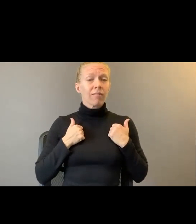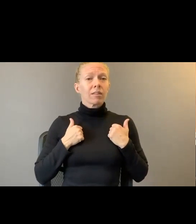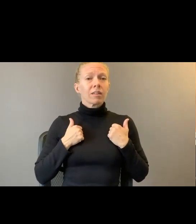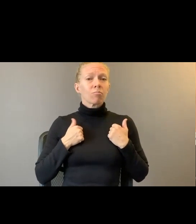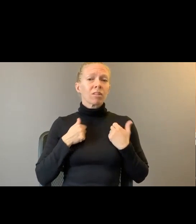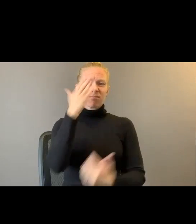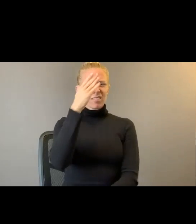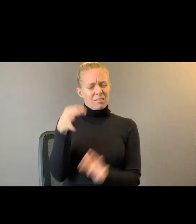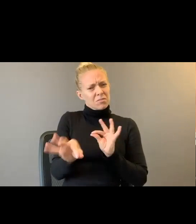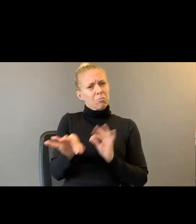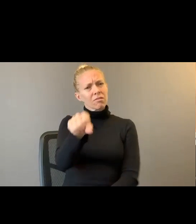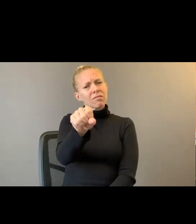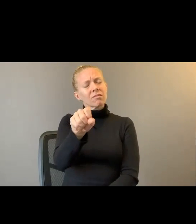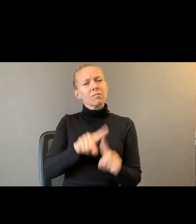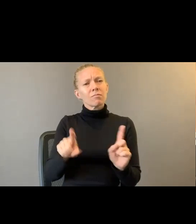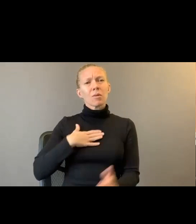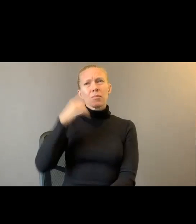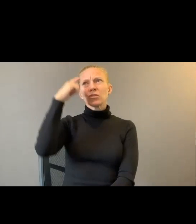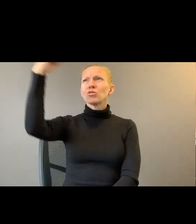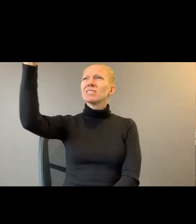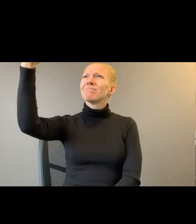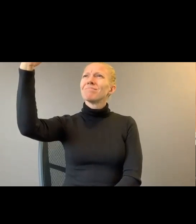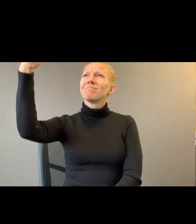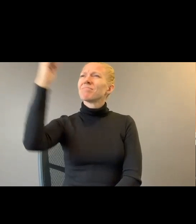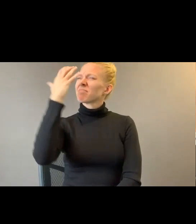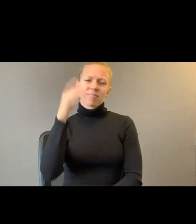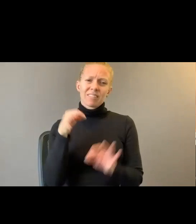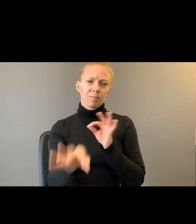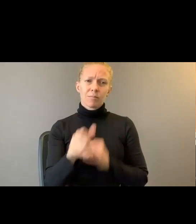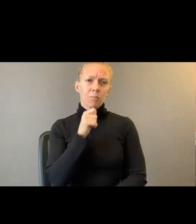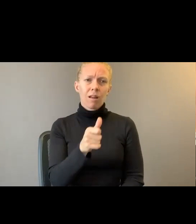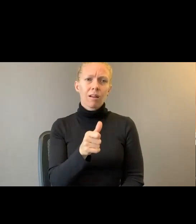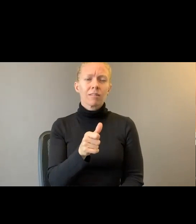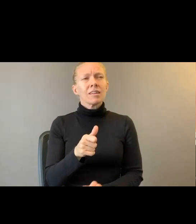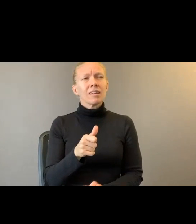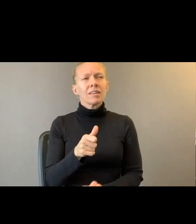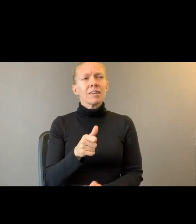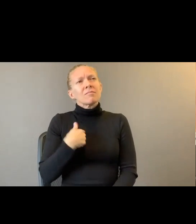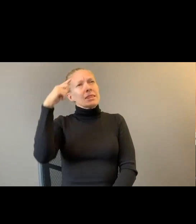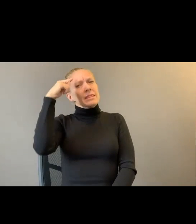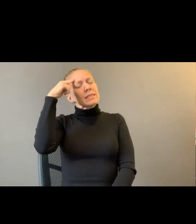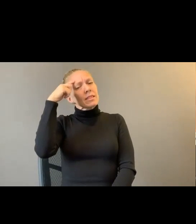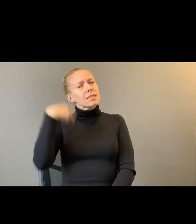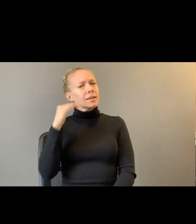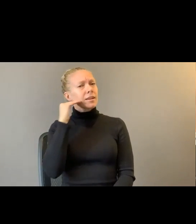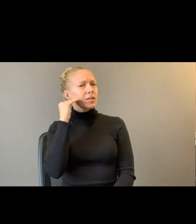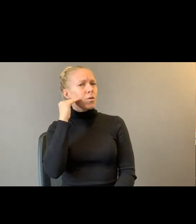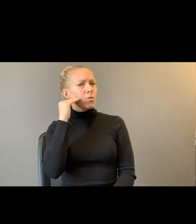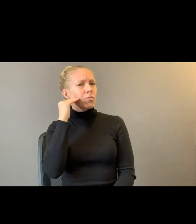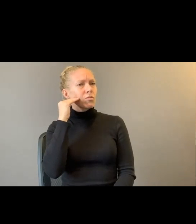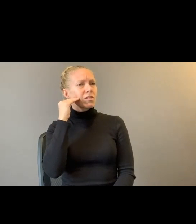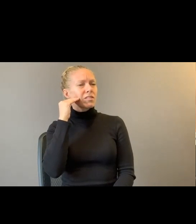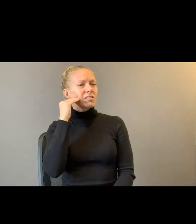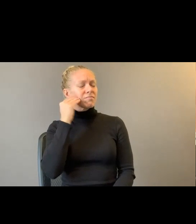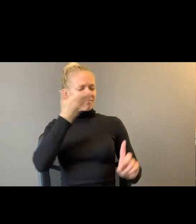don't say so. This, I think I know. No one notices me.